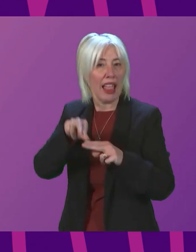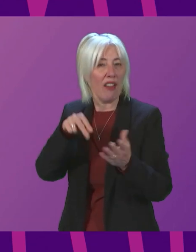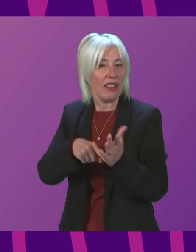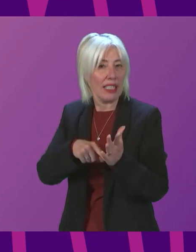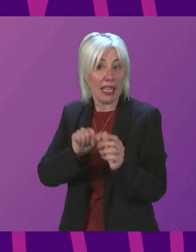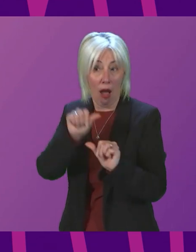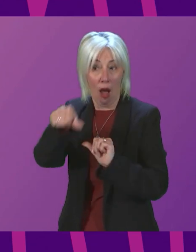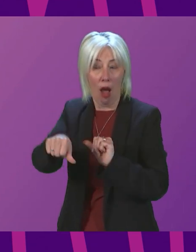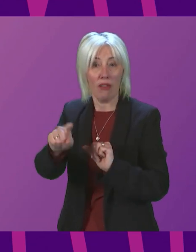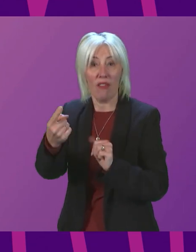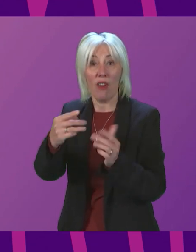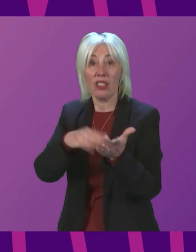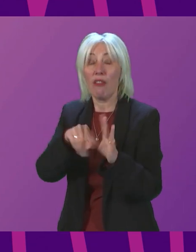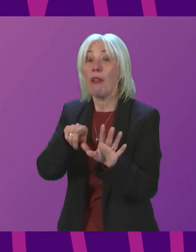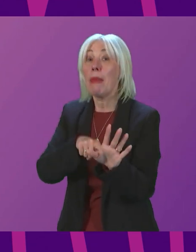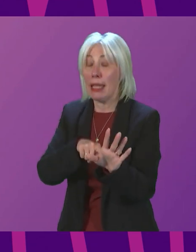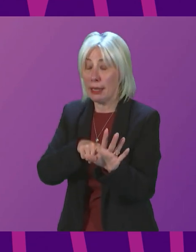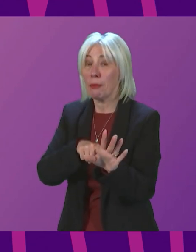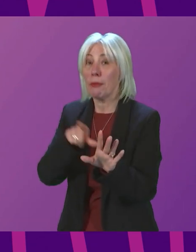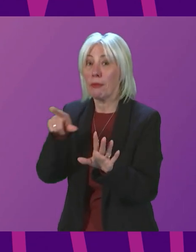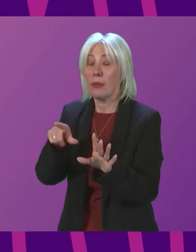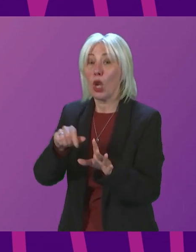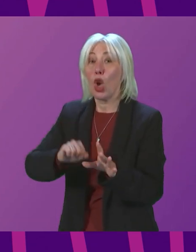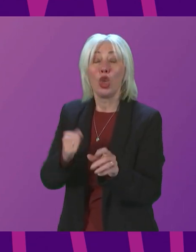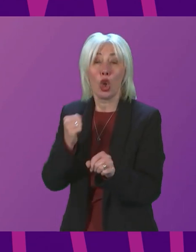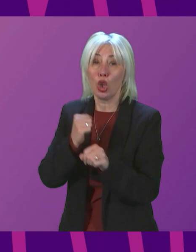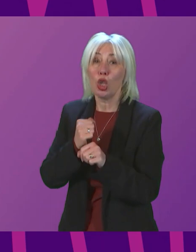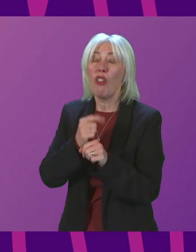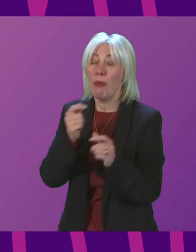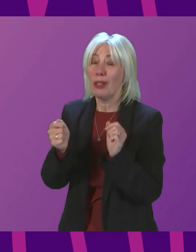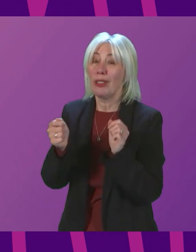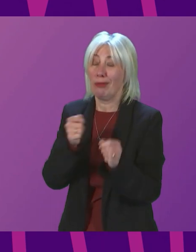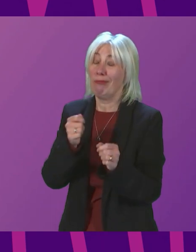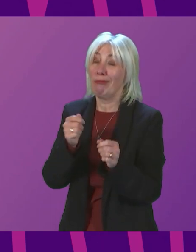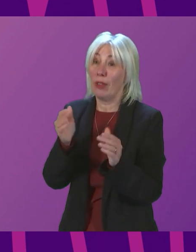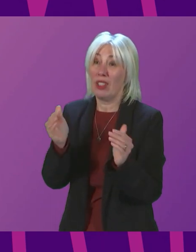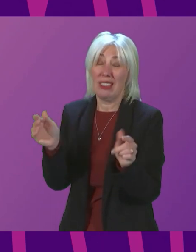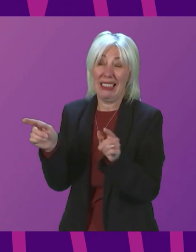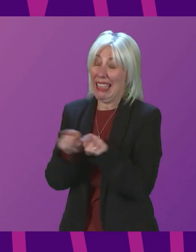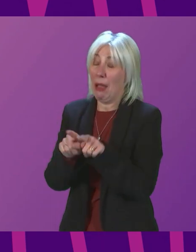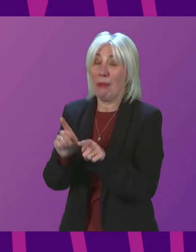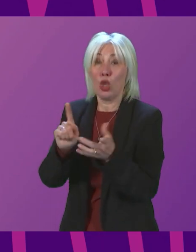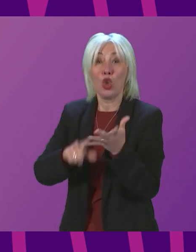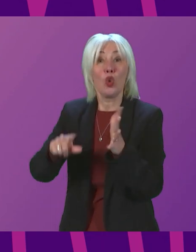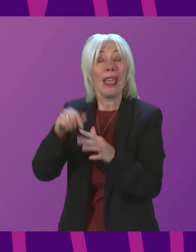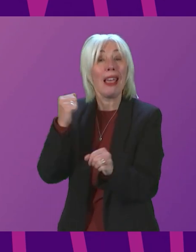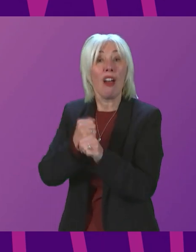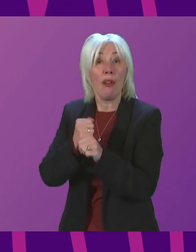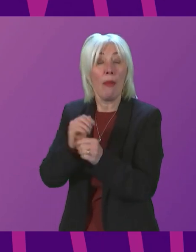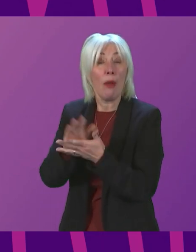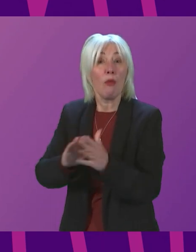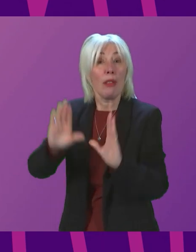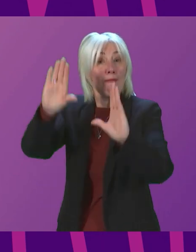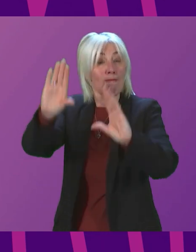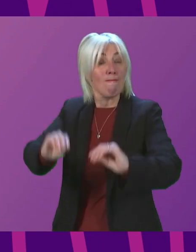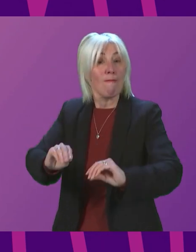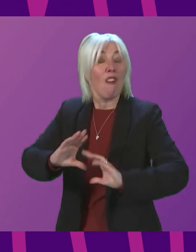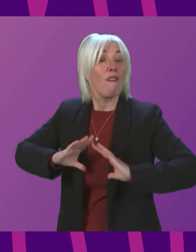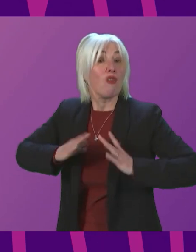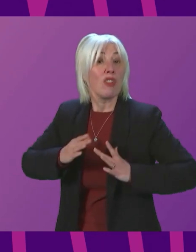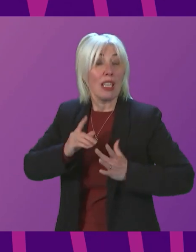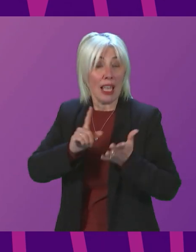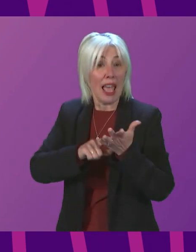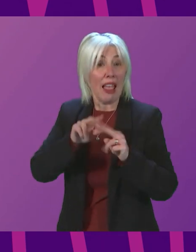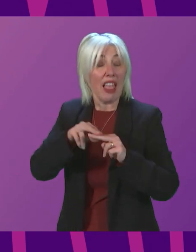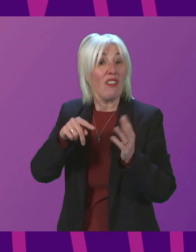1st of May. The Scottish Government has moved in lockstep with the UK Government on testing, and that means an end to free lateral flow tests in